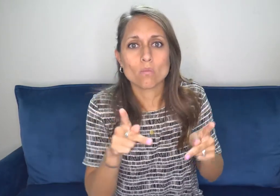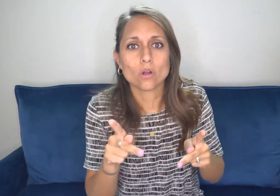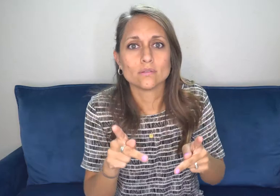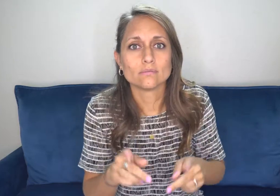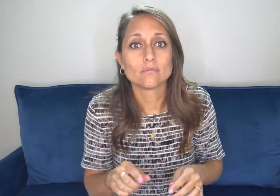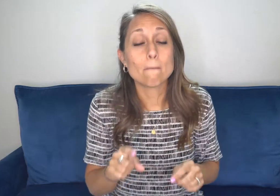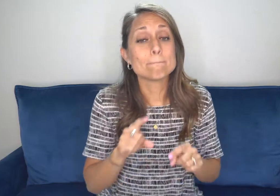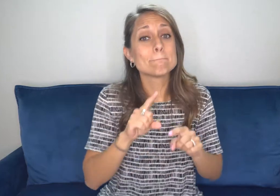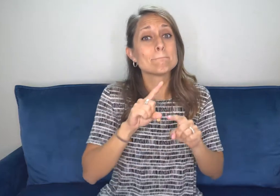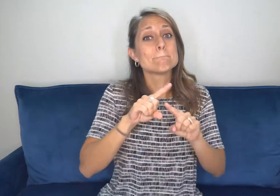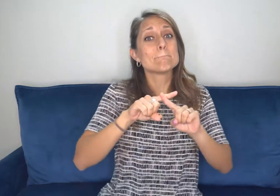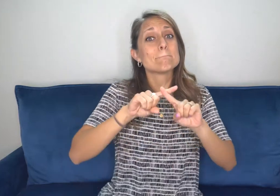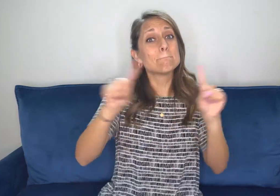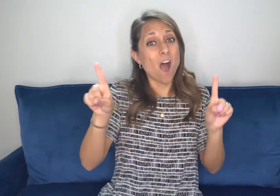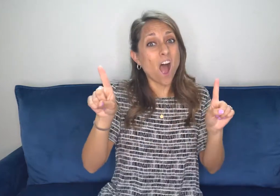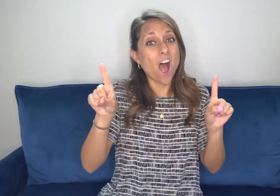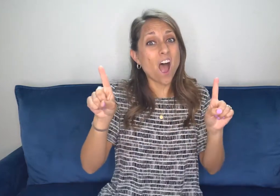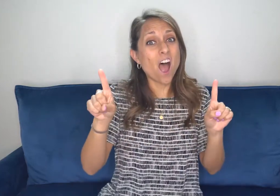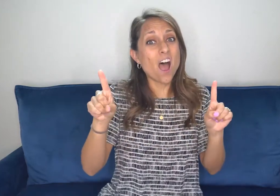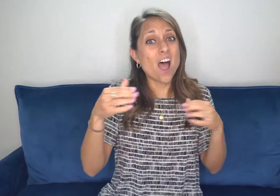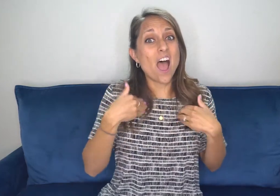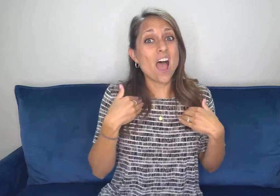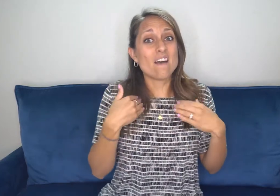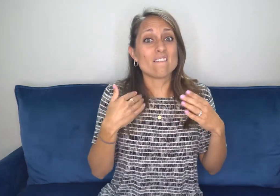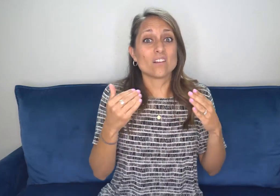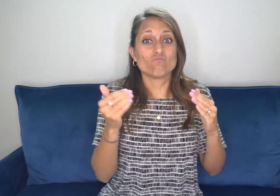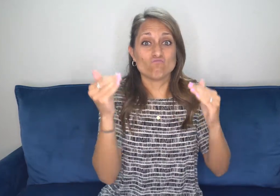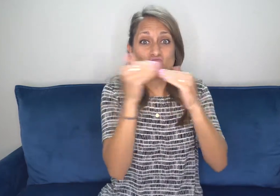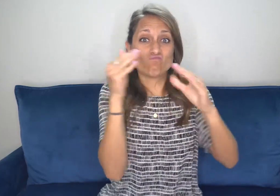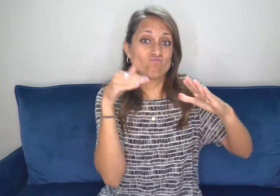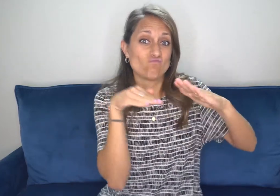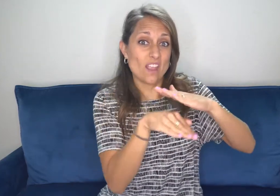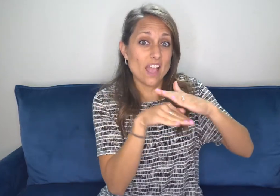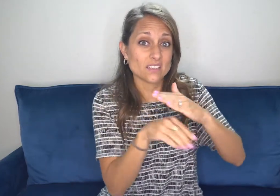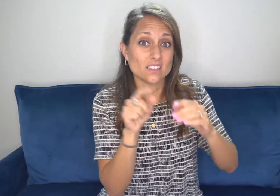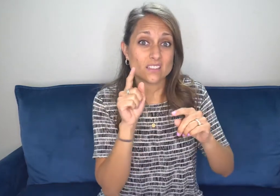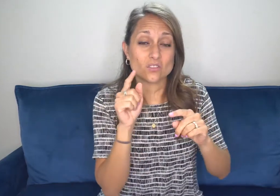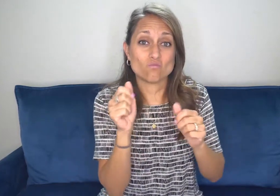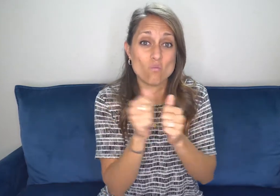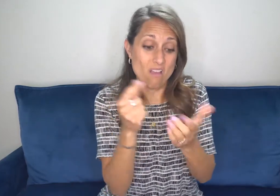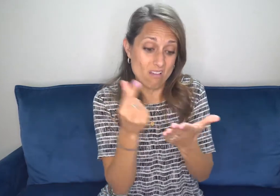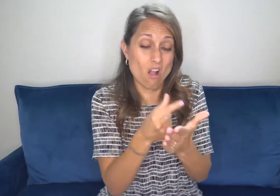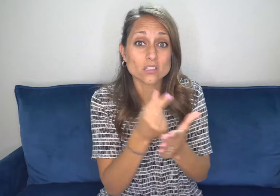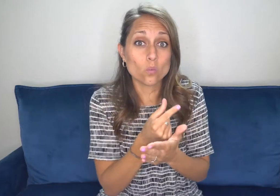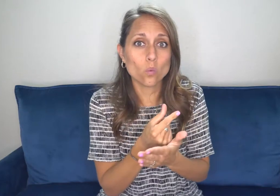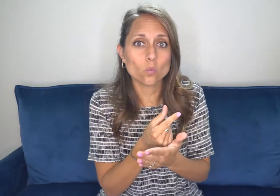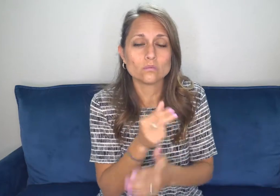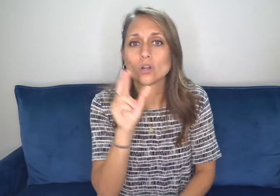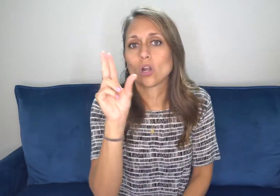but they do not have equal access to the gospel. They don't.